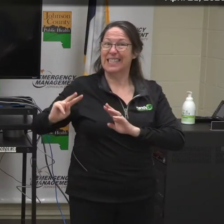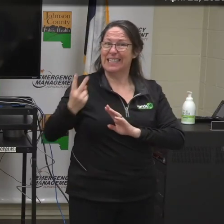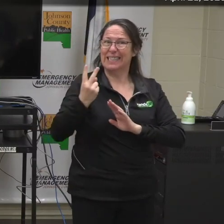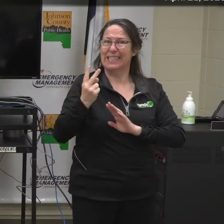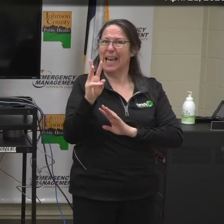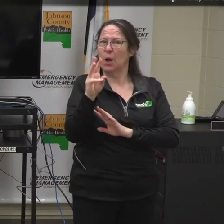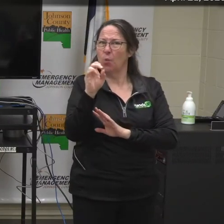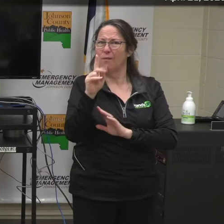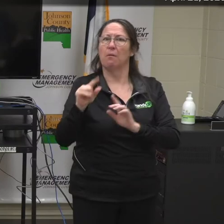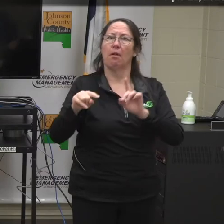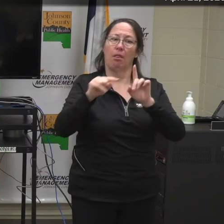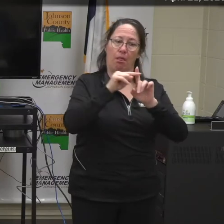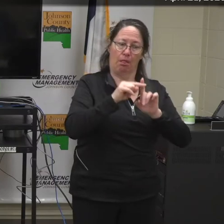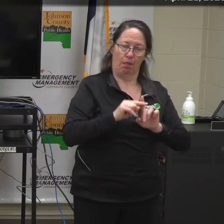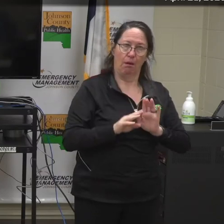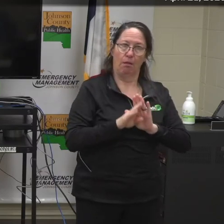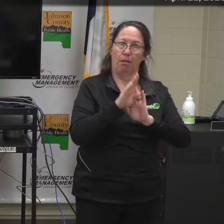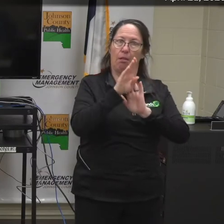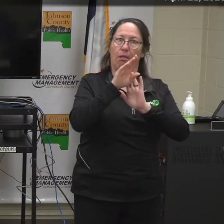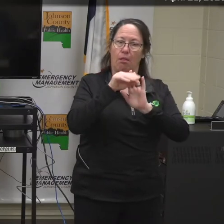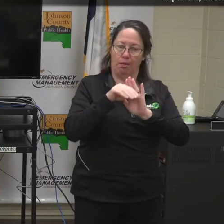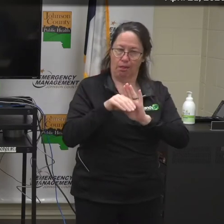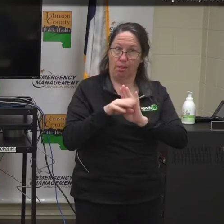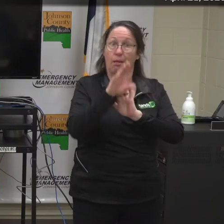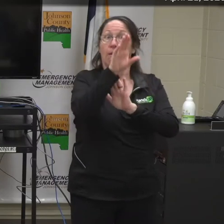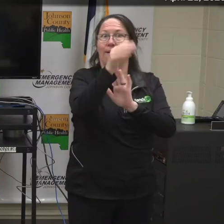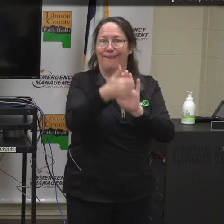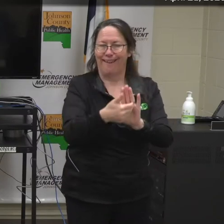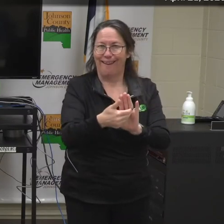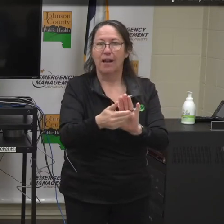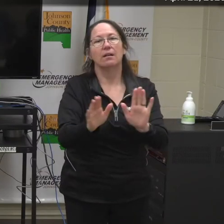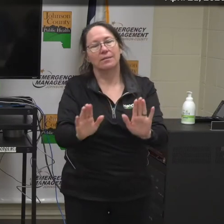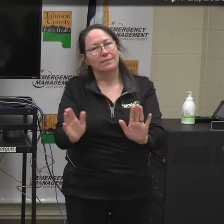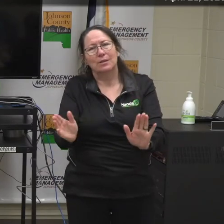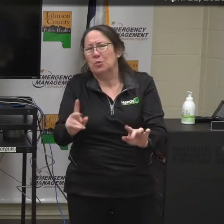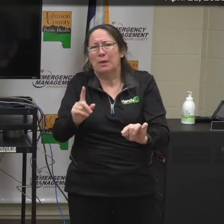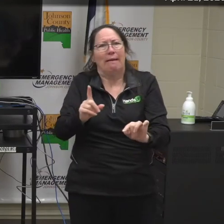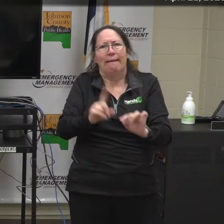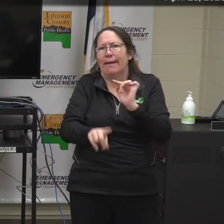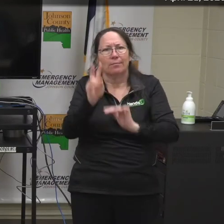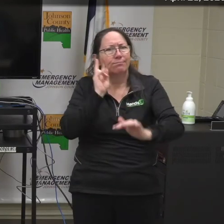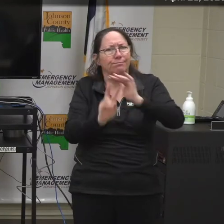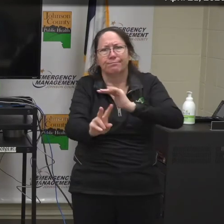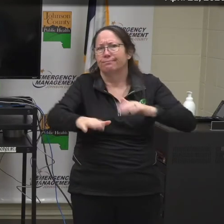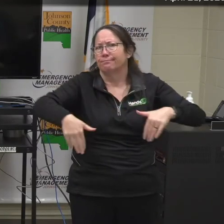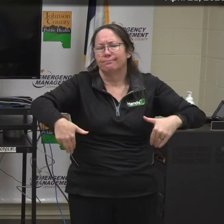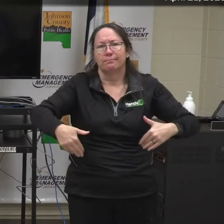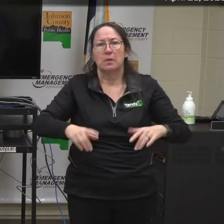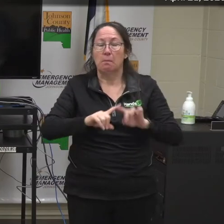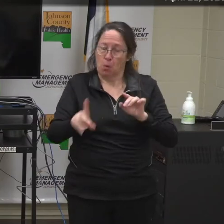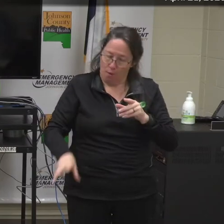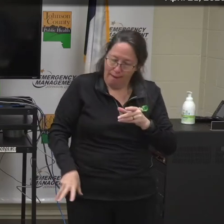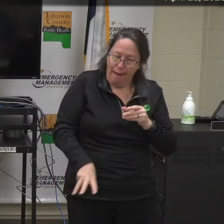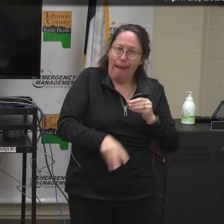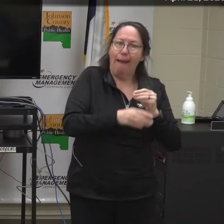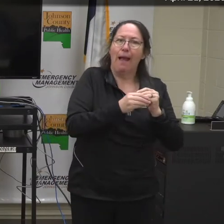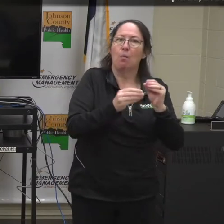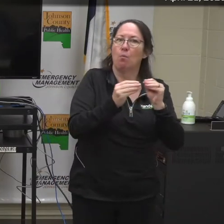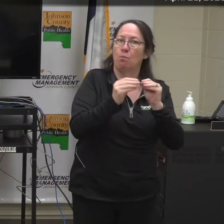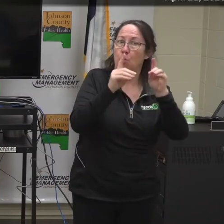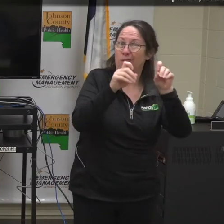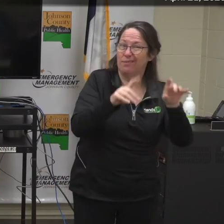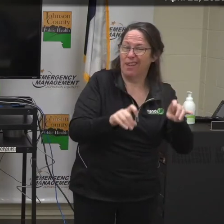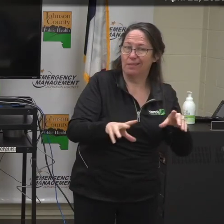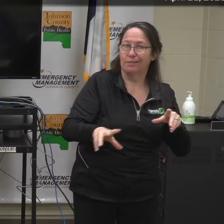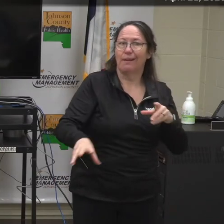second wave of the virus? Again, like I said, pretty early to tell, but enhanced testing and contact tracing will be